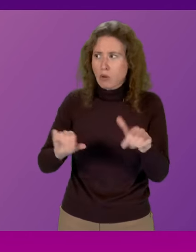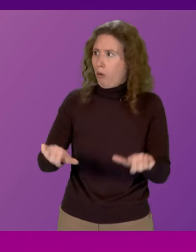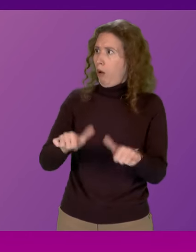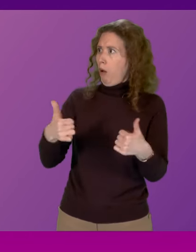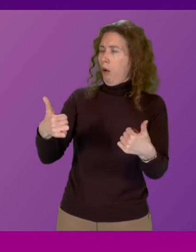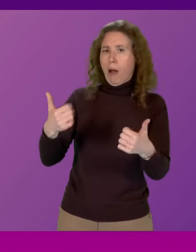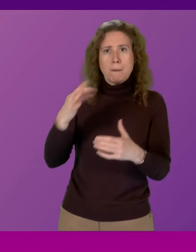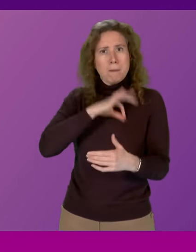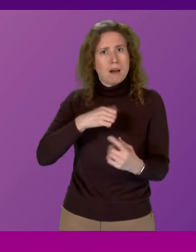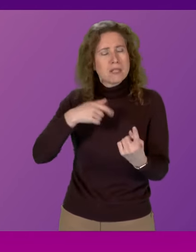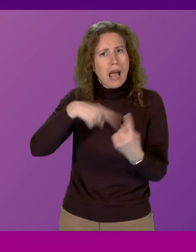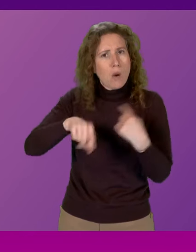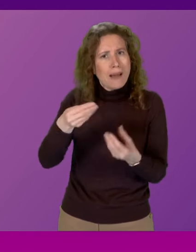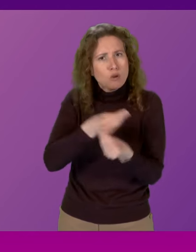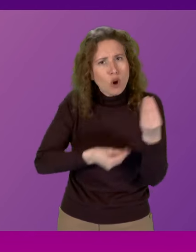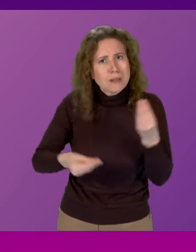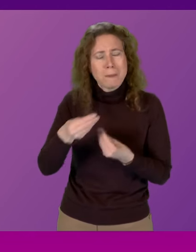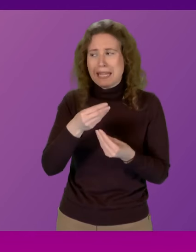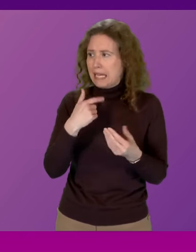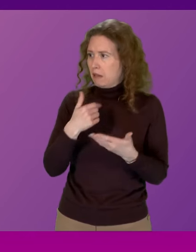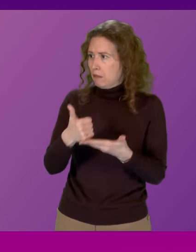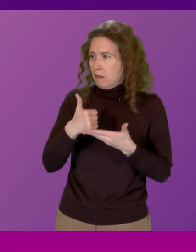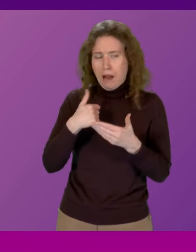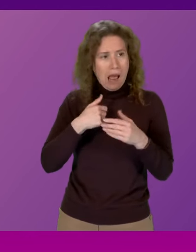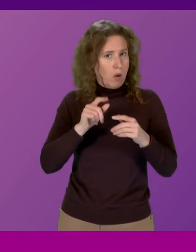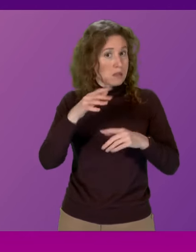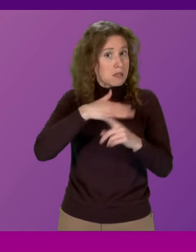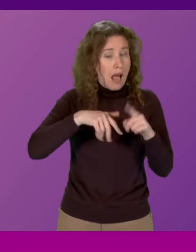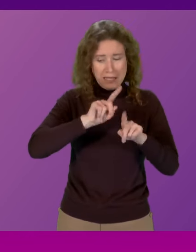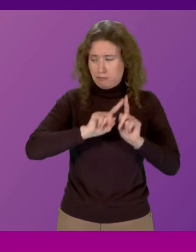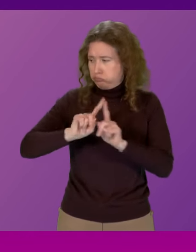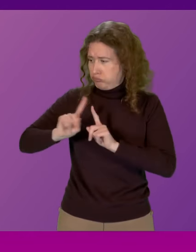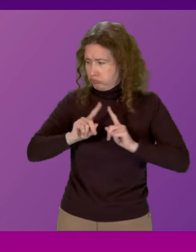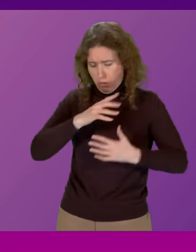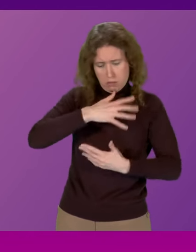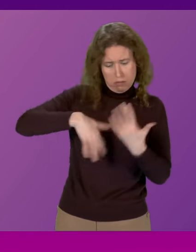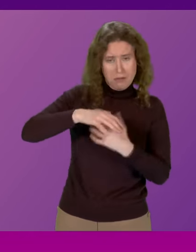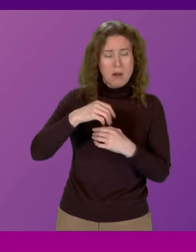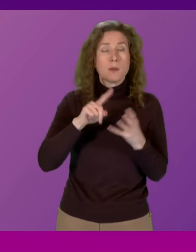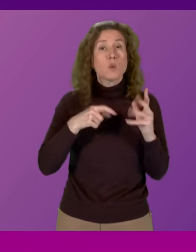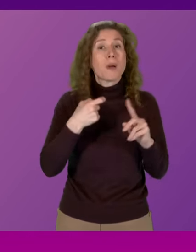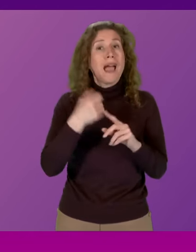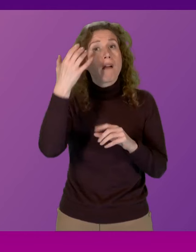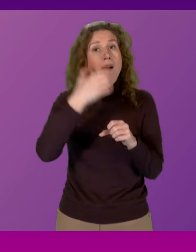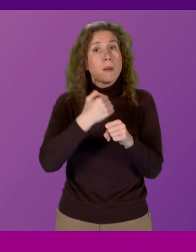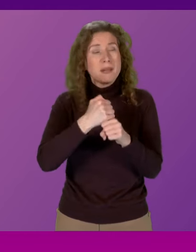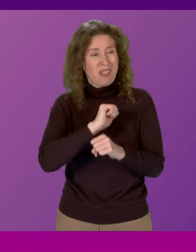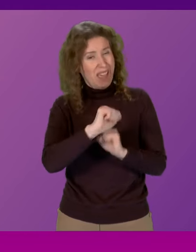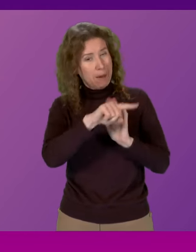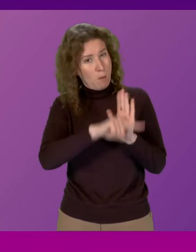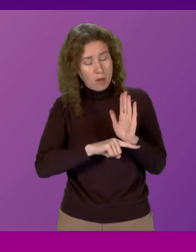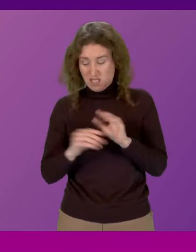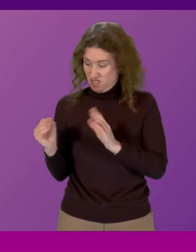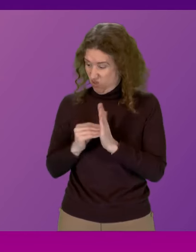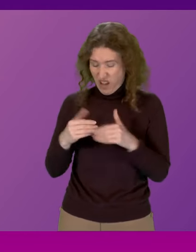benefits our economy and enhances the diversity of our society the UK government's policy of sending asylum